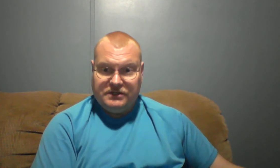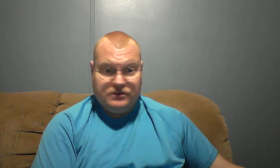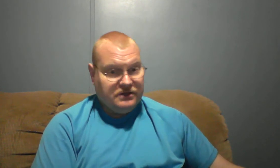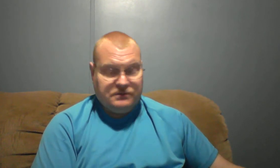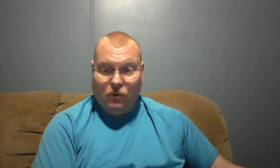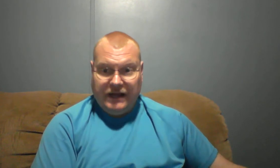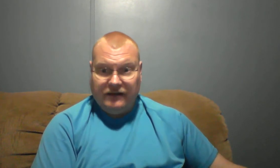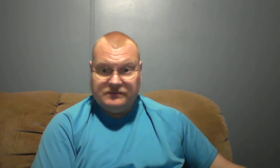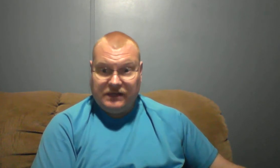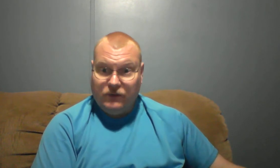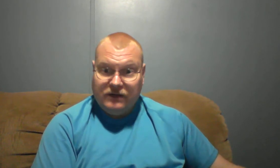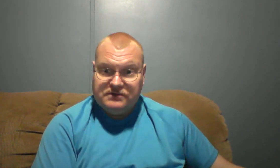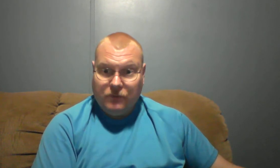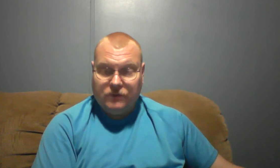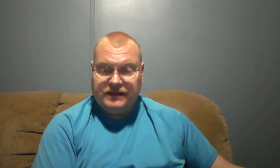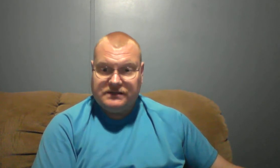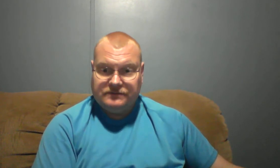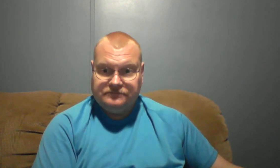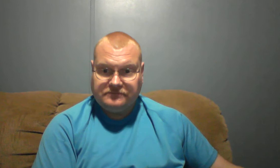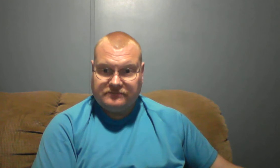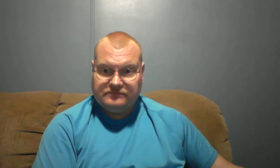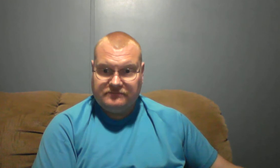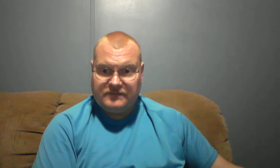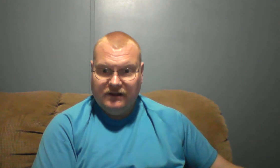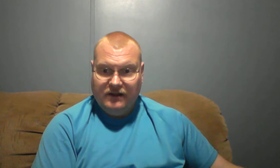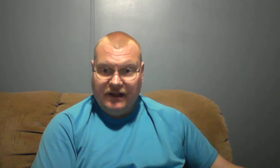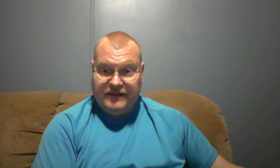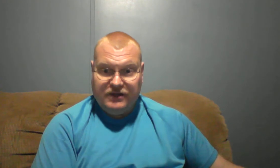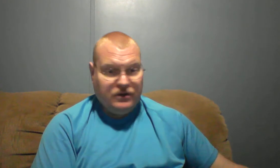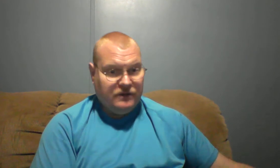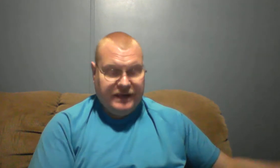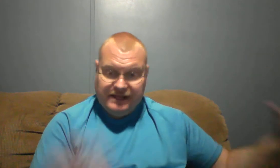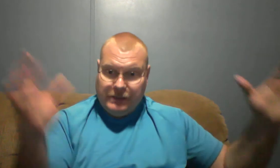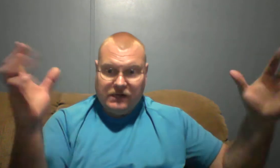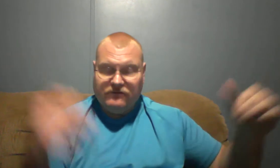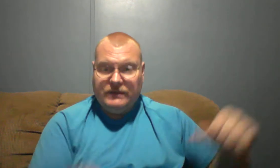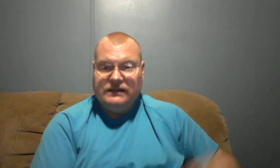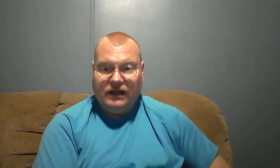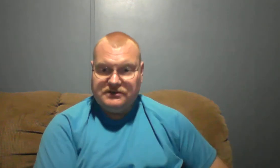you can just point out and say, we don't support this. And then you could be in the middle of a big lawsuit.